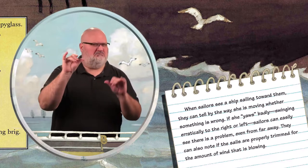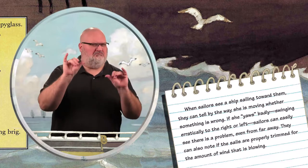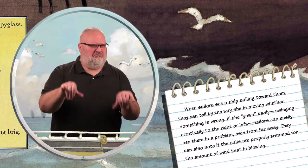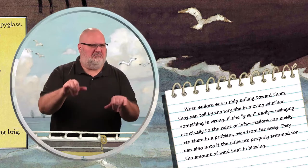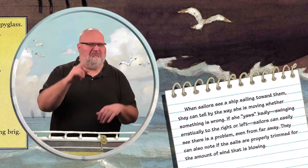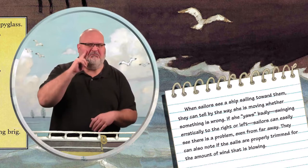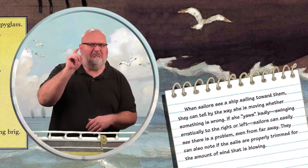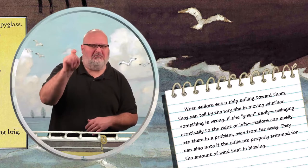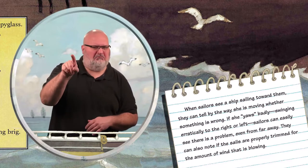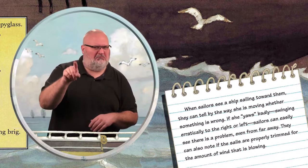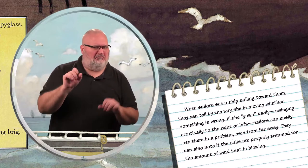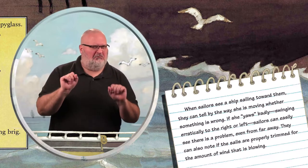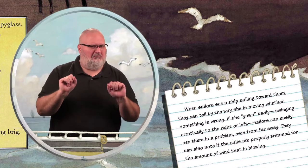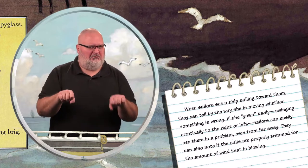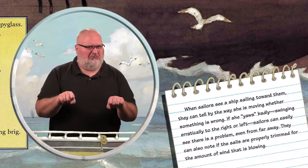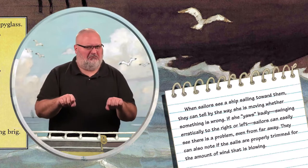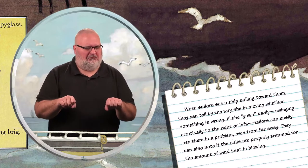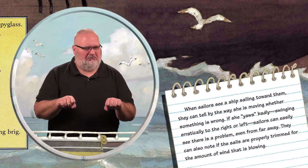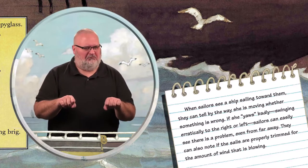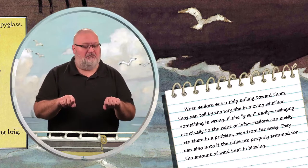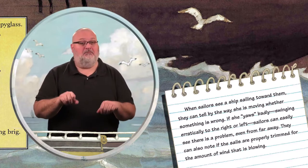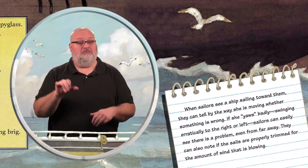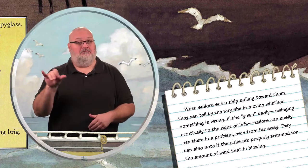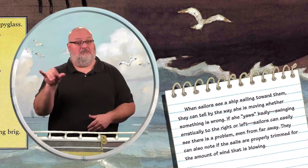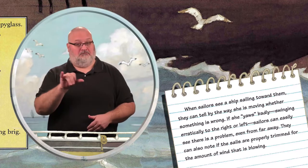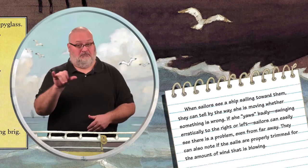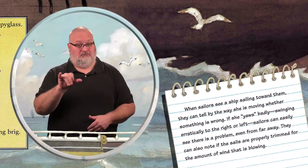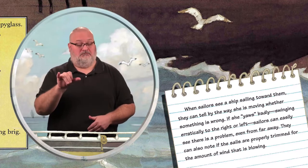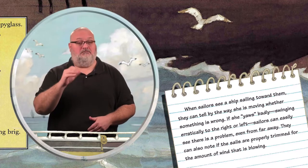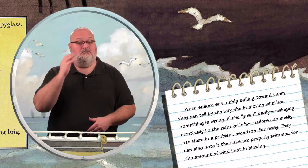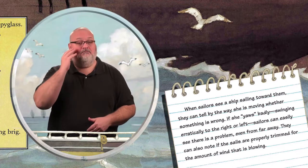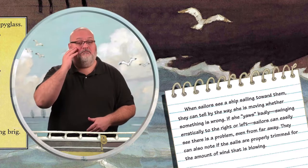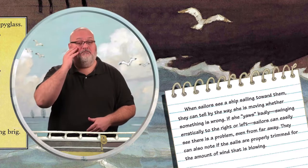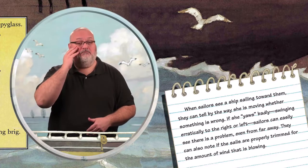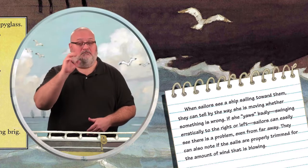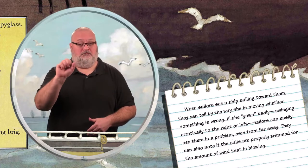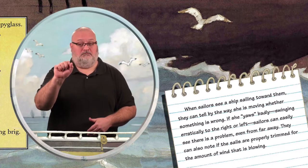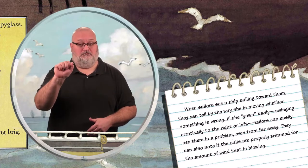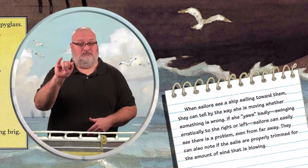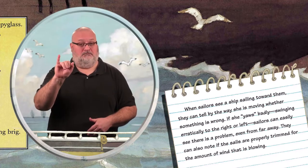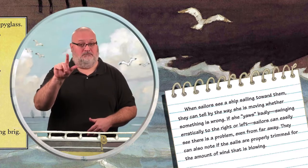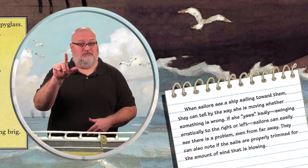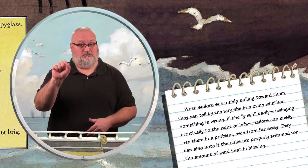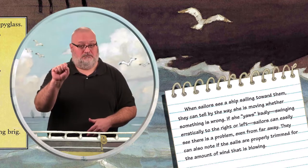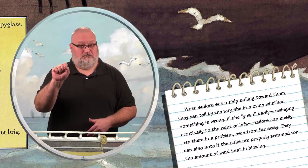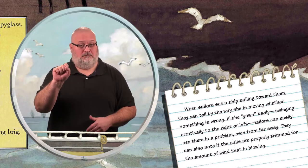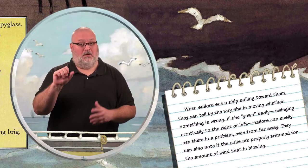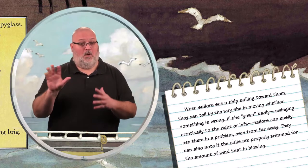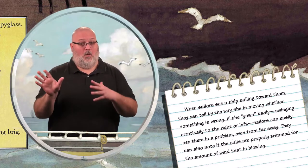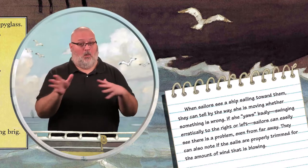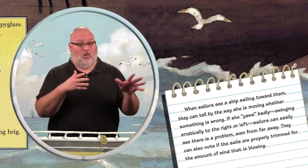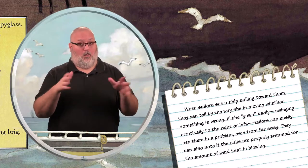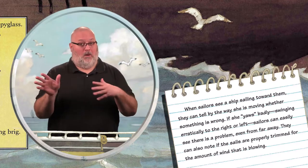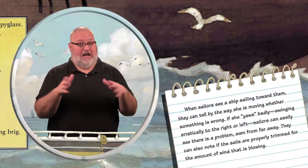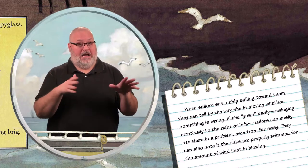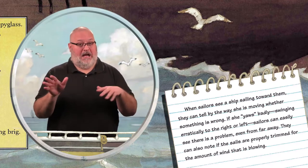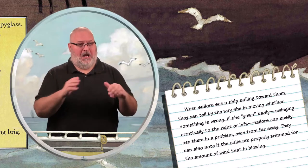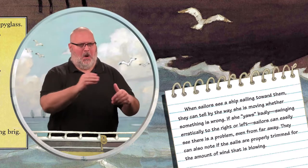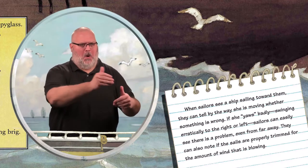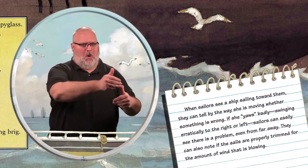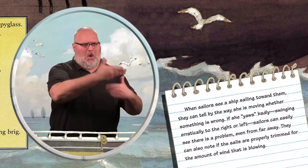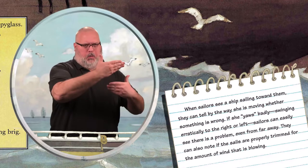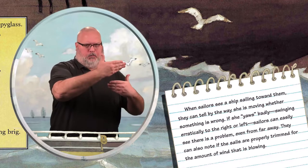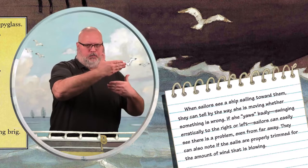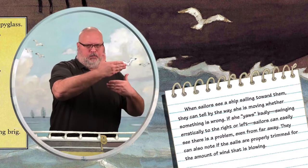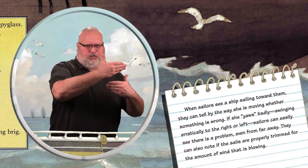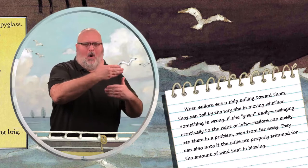yaws badly, swinging erratically to the right or left, sailors can easily see there is a problem, even